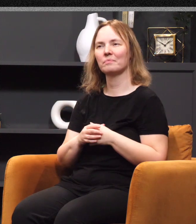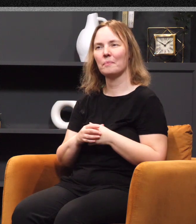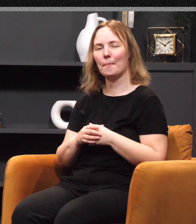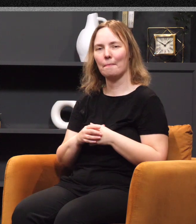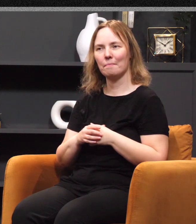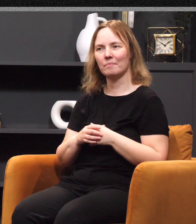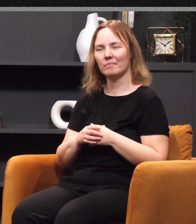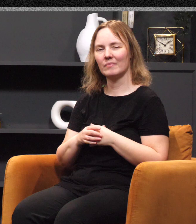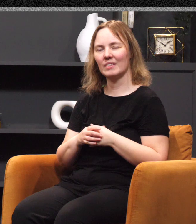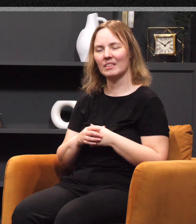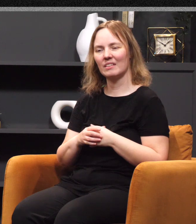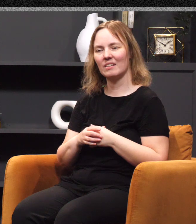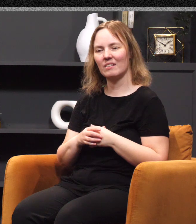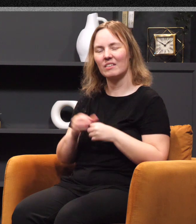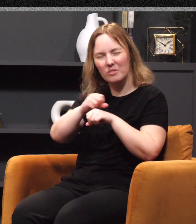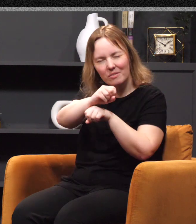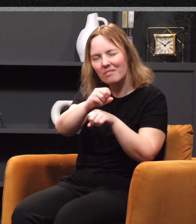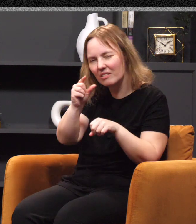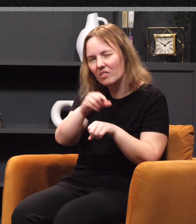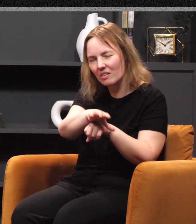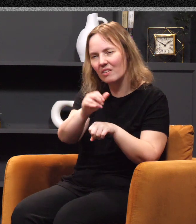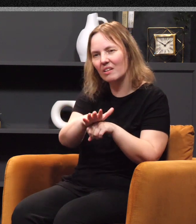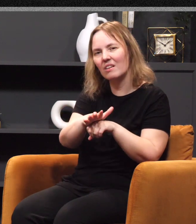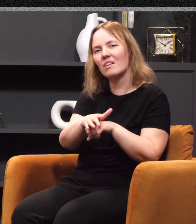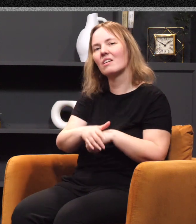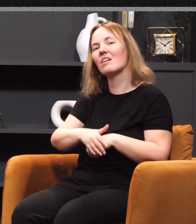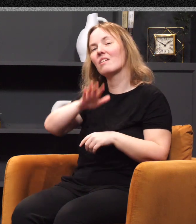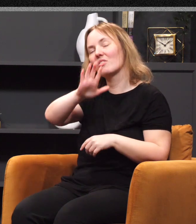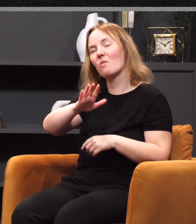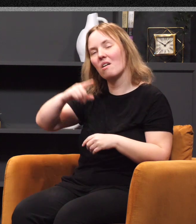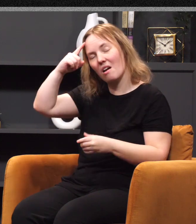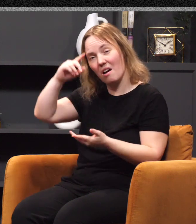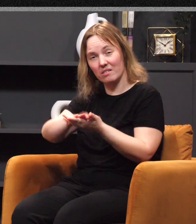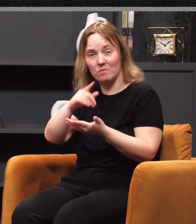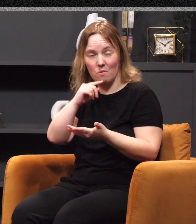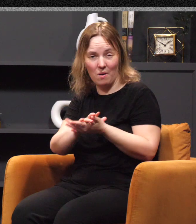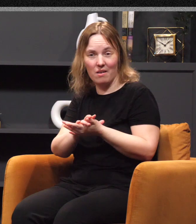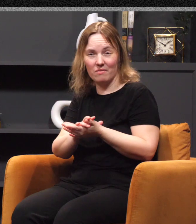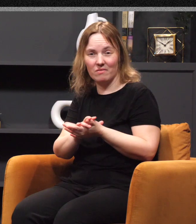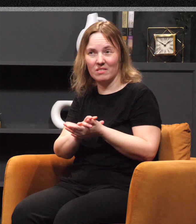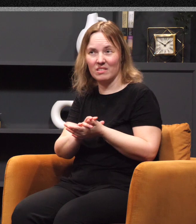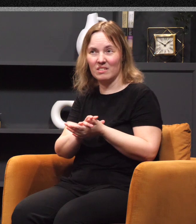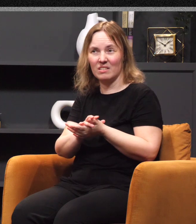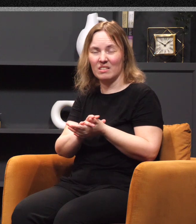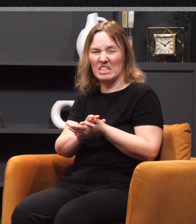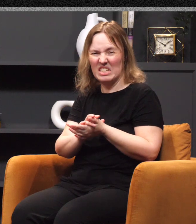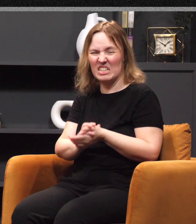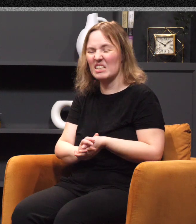advice here. If your spouse is cantankerous, right? If they're just kind of lashing out at you,